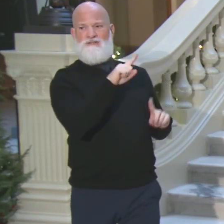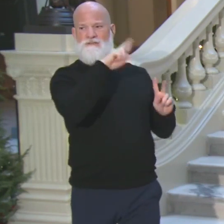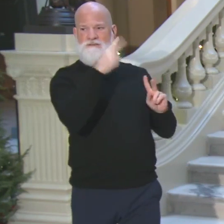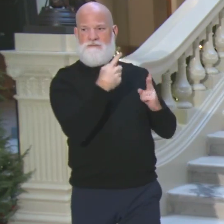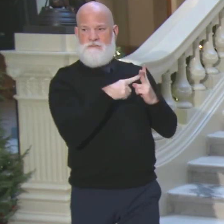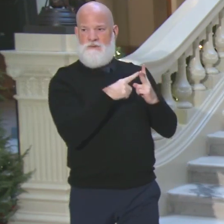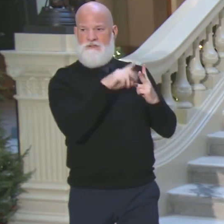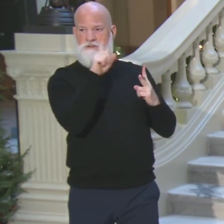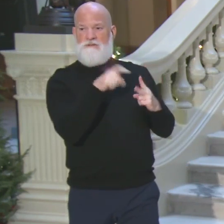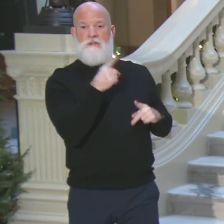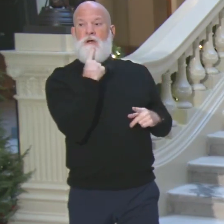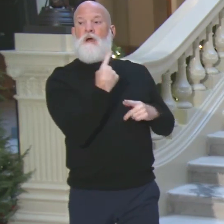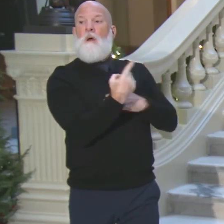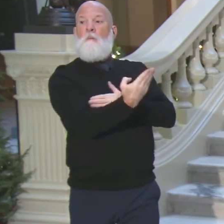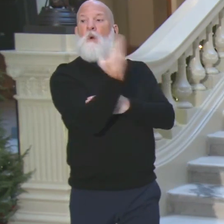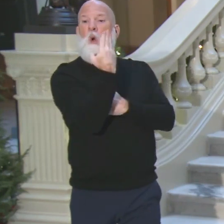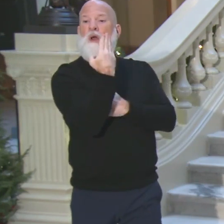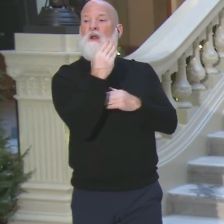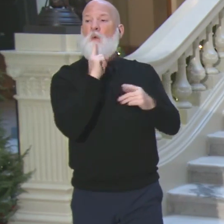Okay. That's fine.